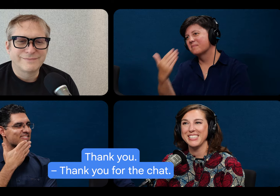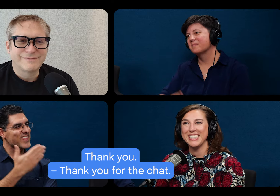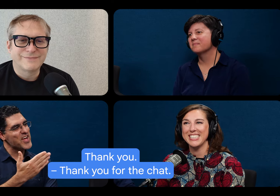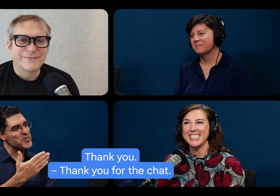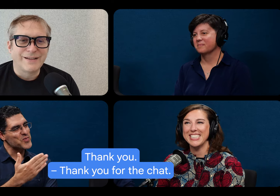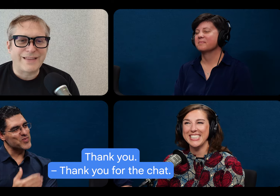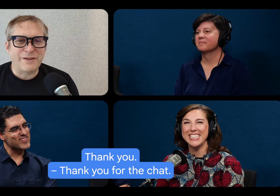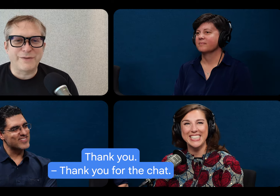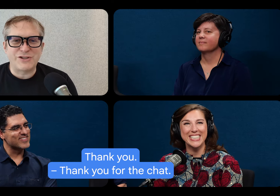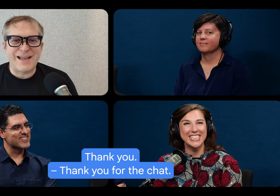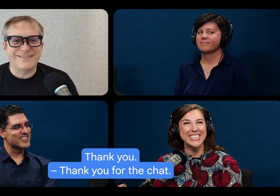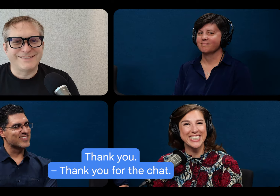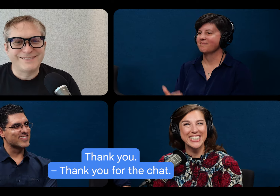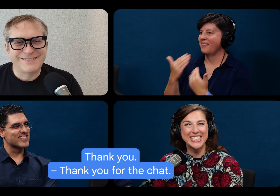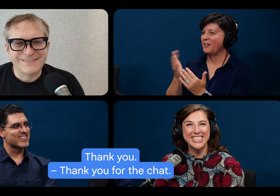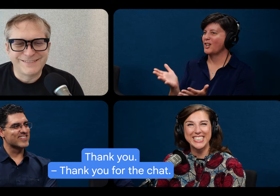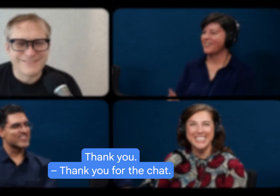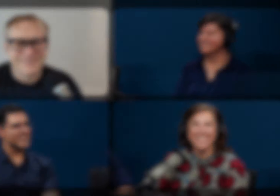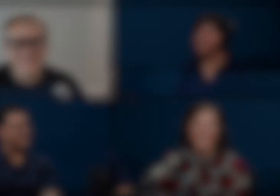Thank you. Thank you for the chat.